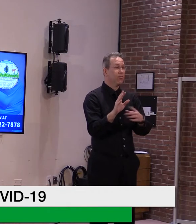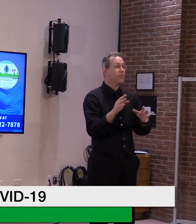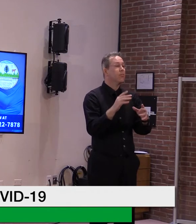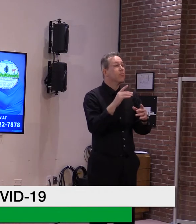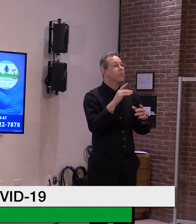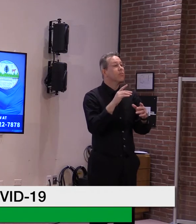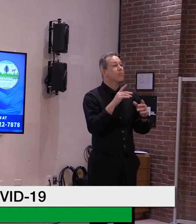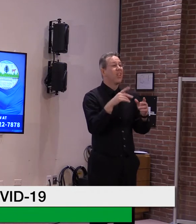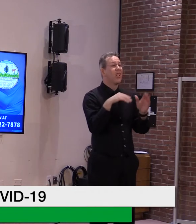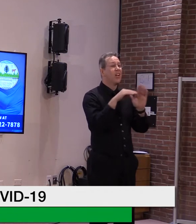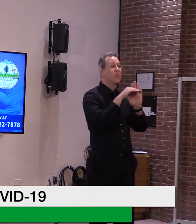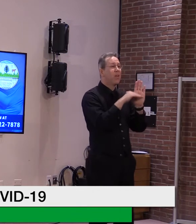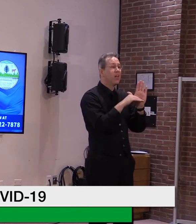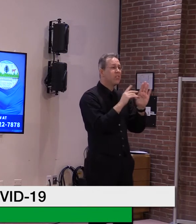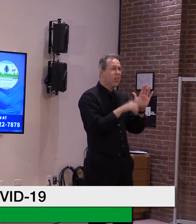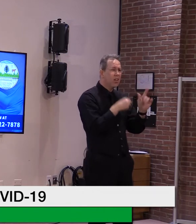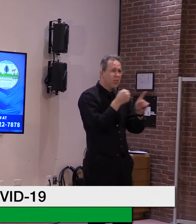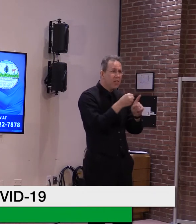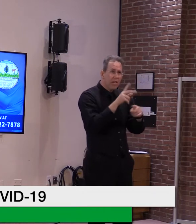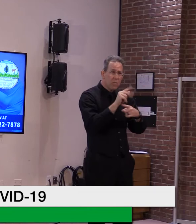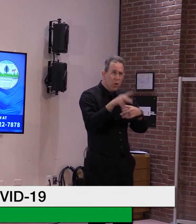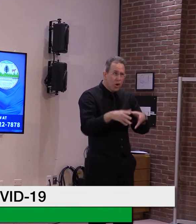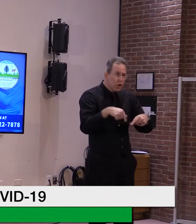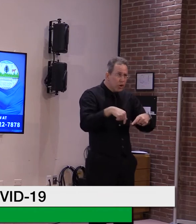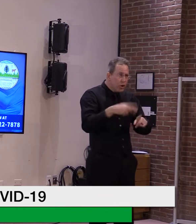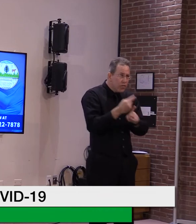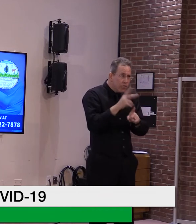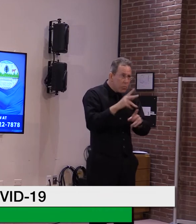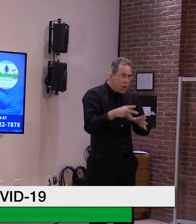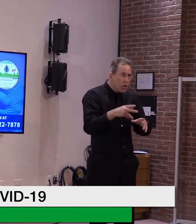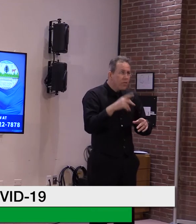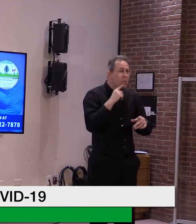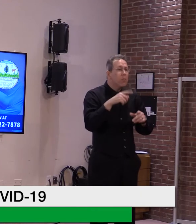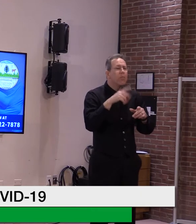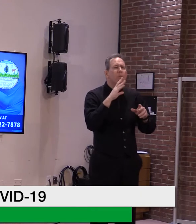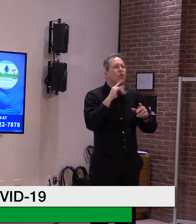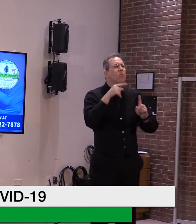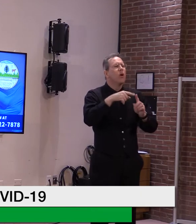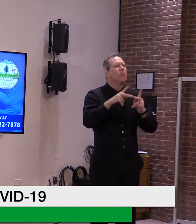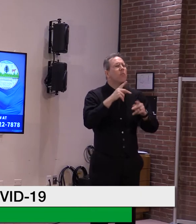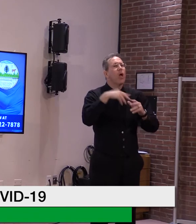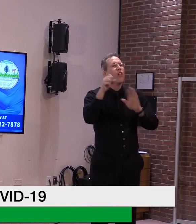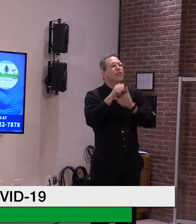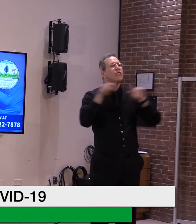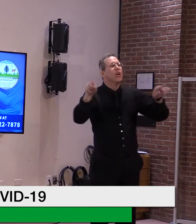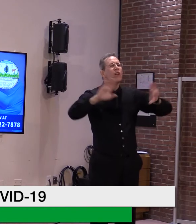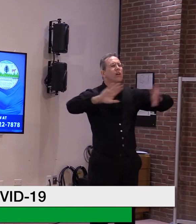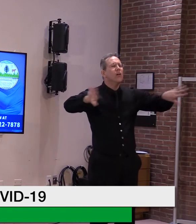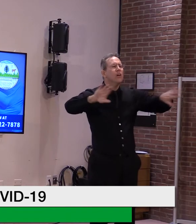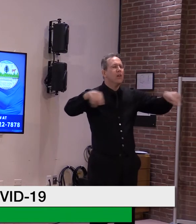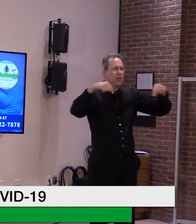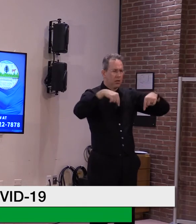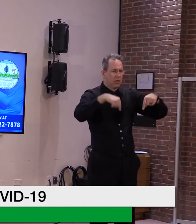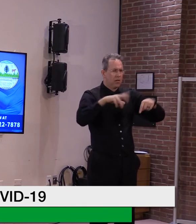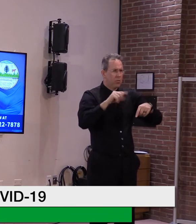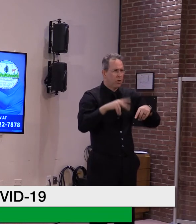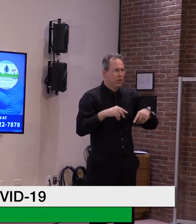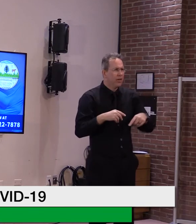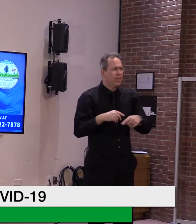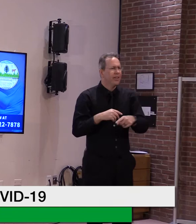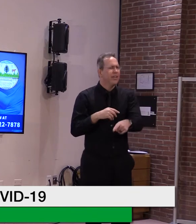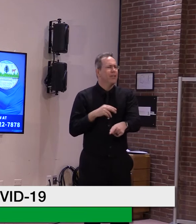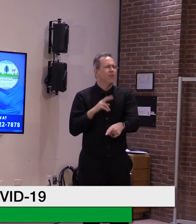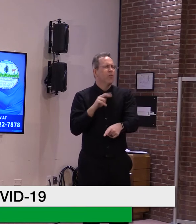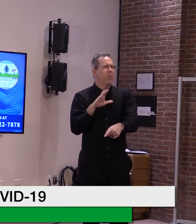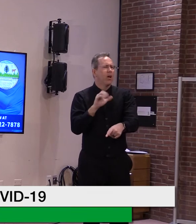affects only out of staters. I think she's talking about the high risk condition group,